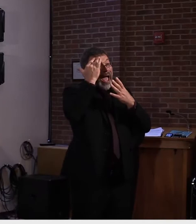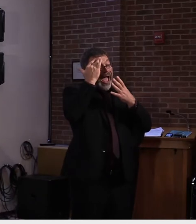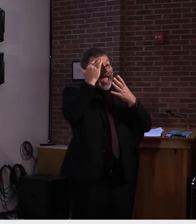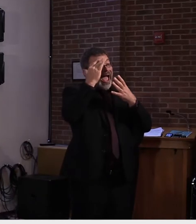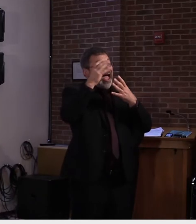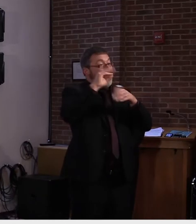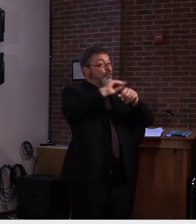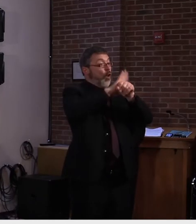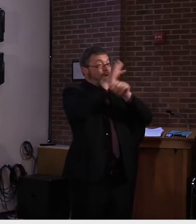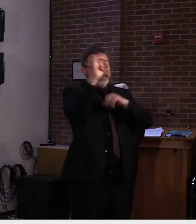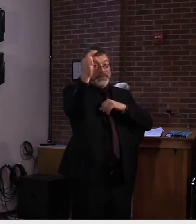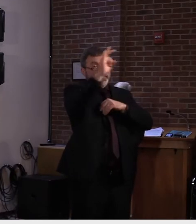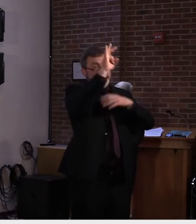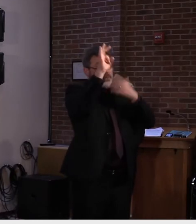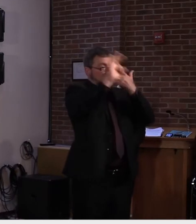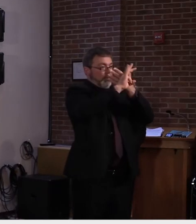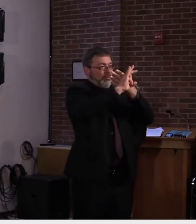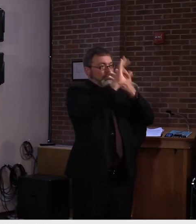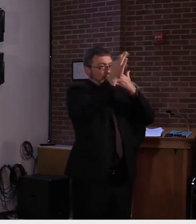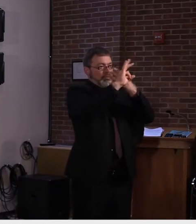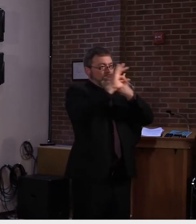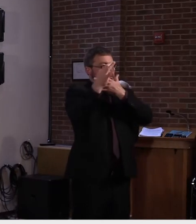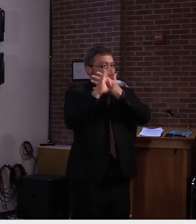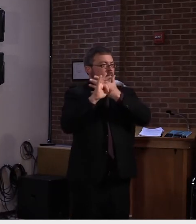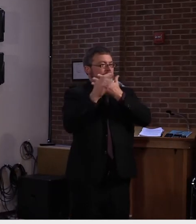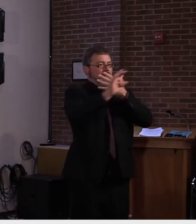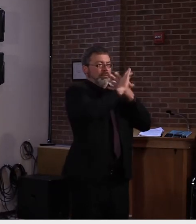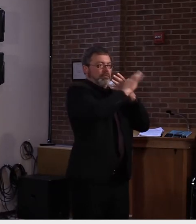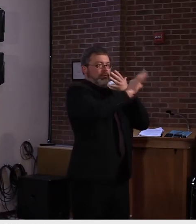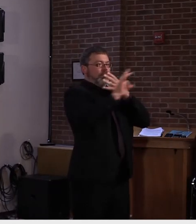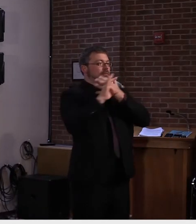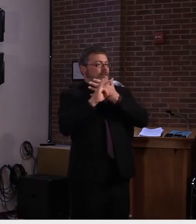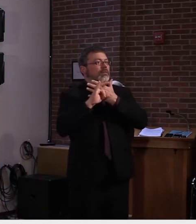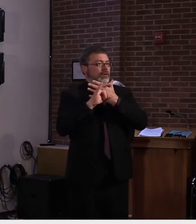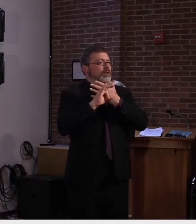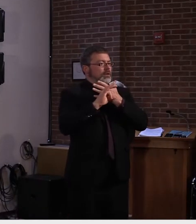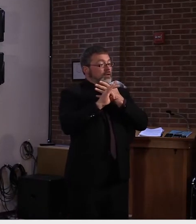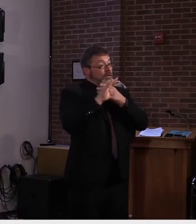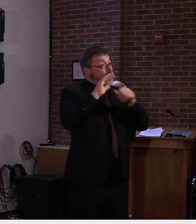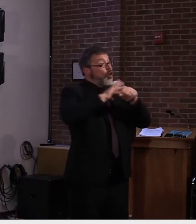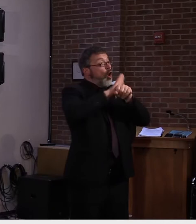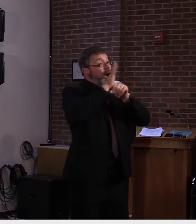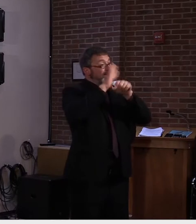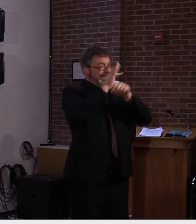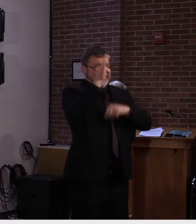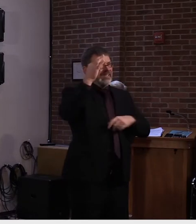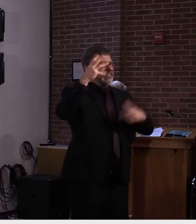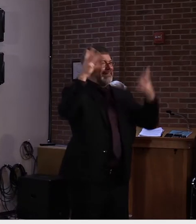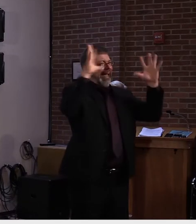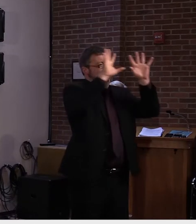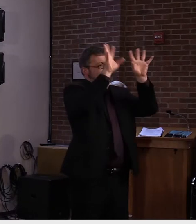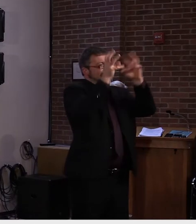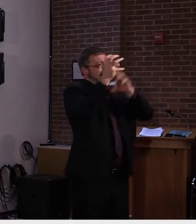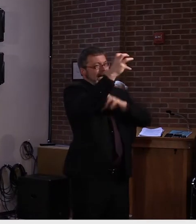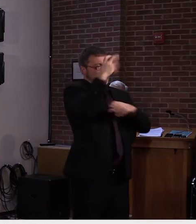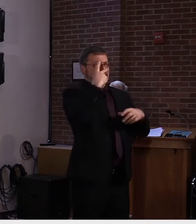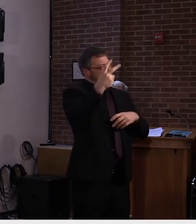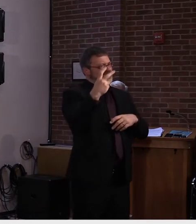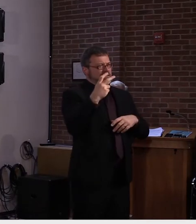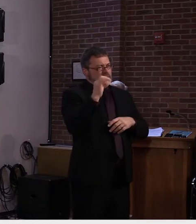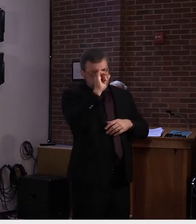microns, micron being, as you can imagine, quite small, the N95. What's that?